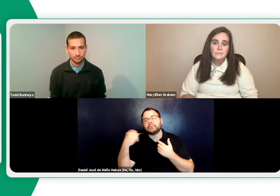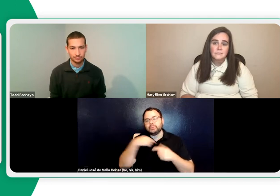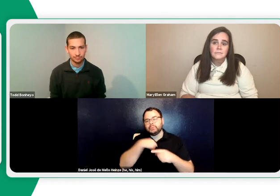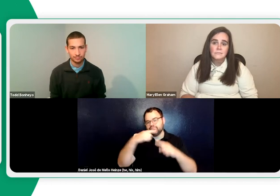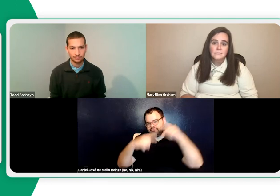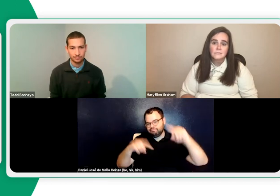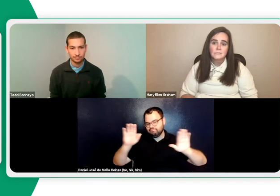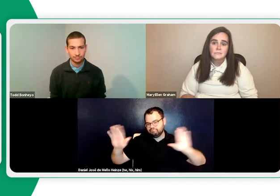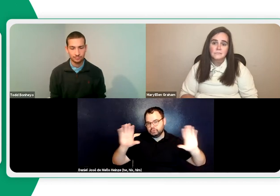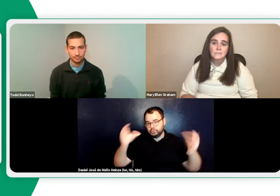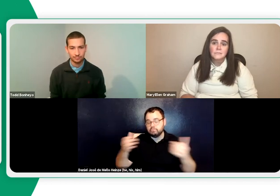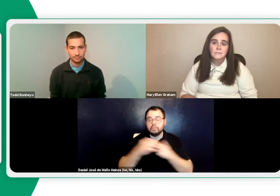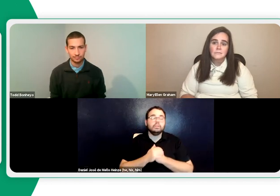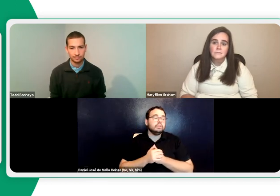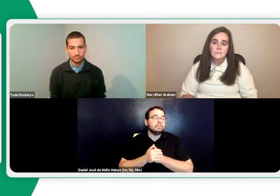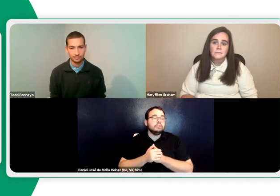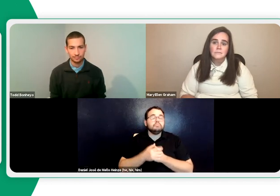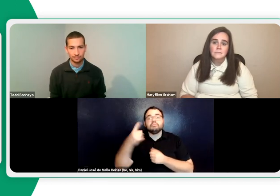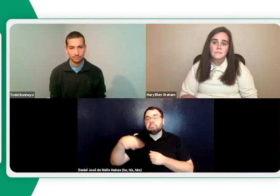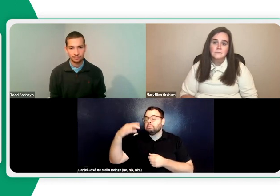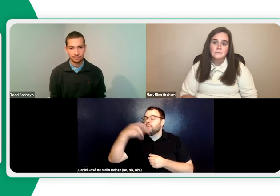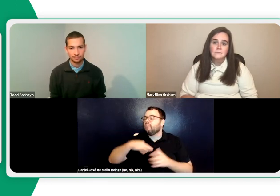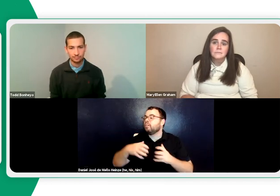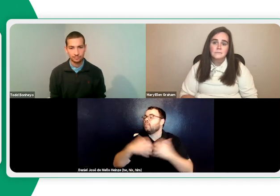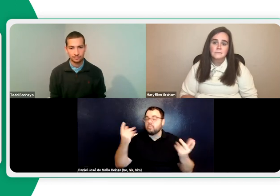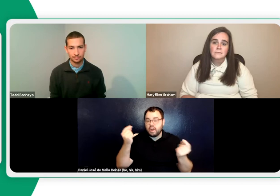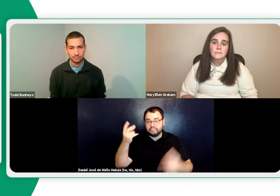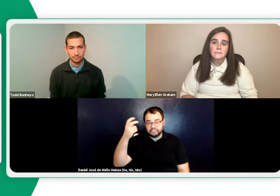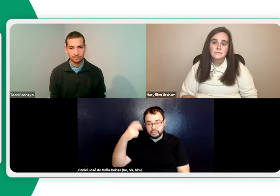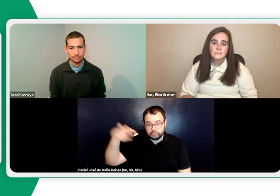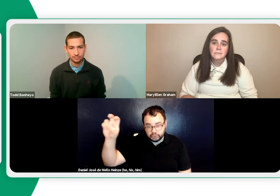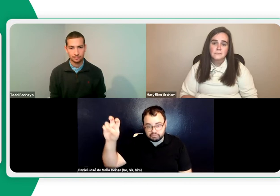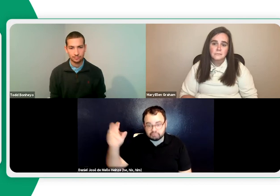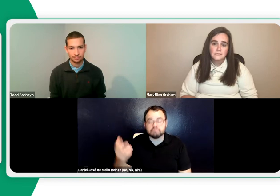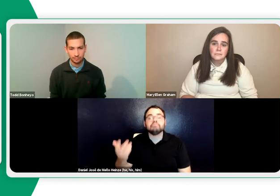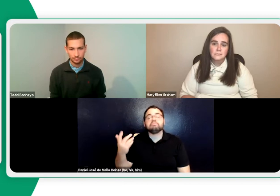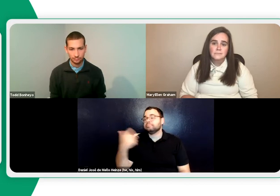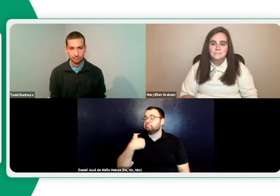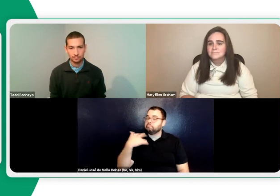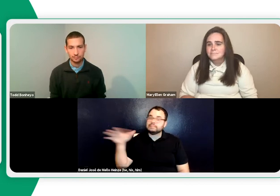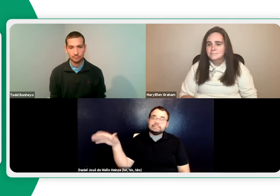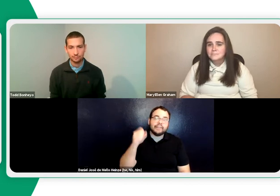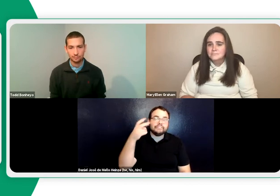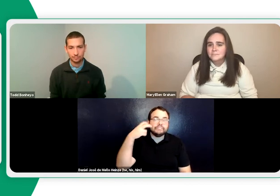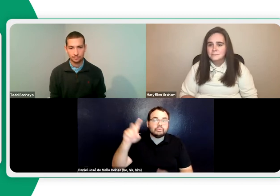Some are on par or even advanced with their grade level. And so there's a wide variety. And what I find